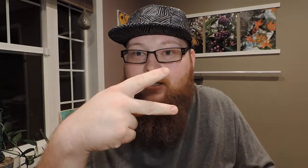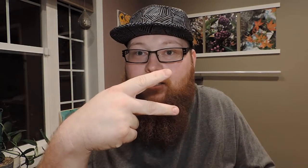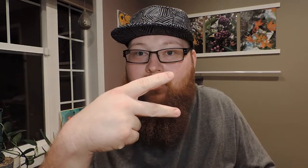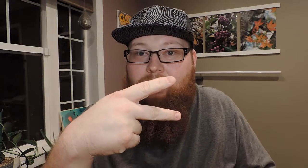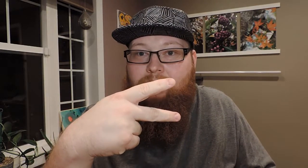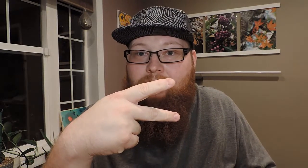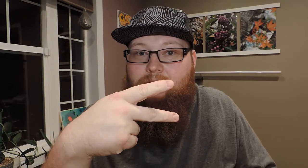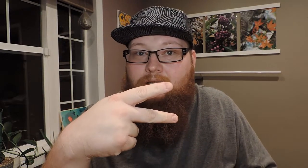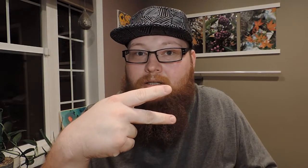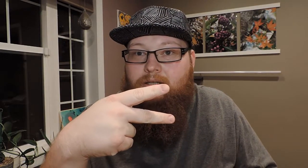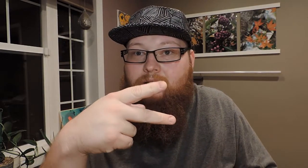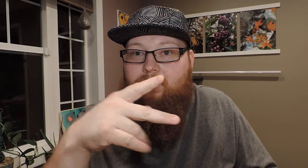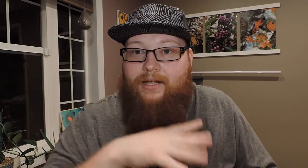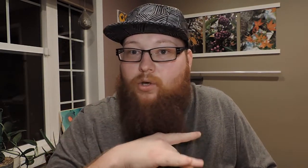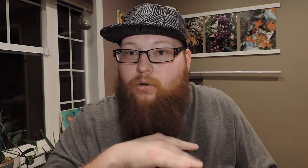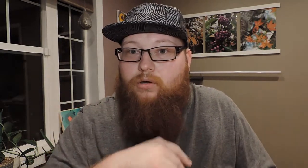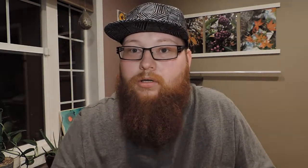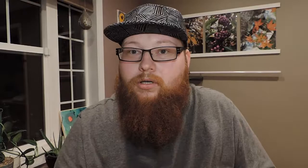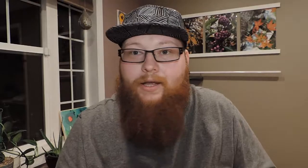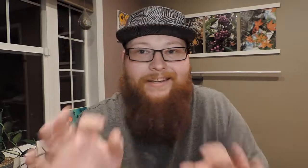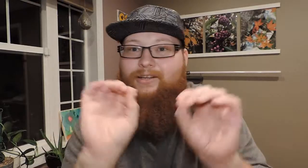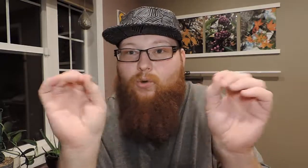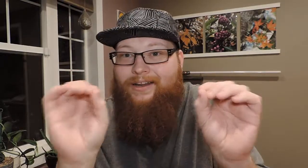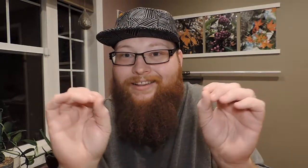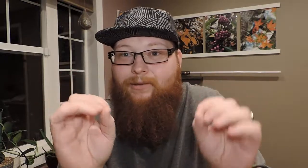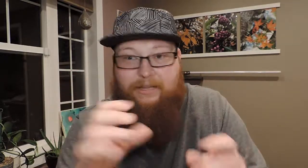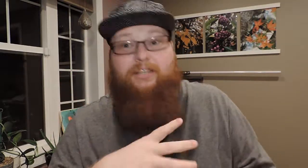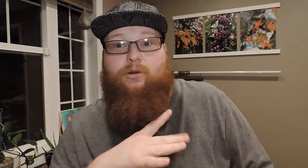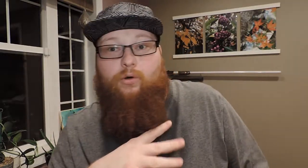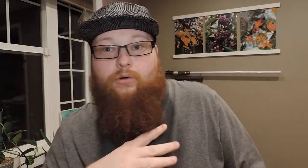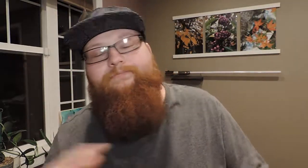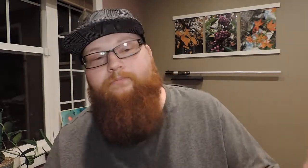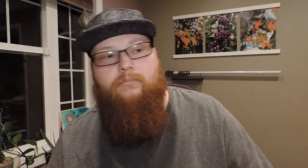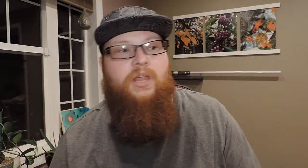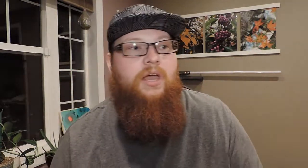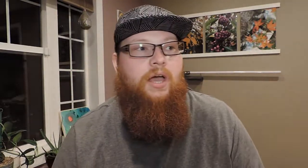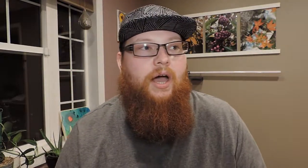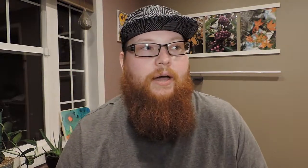that's cool. It doesn't do anything, but it's still cool. Um,